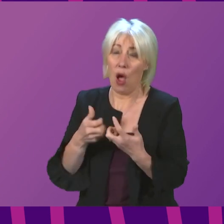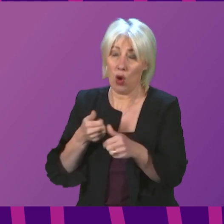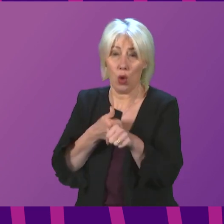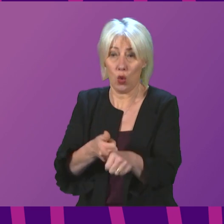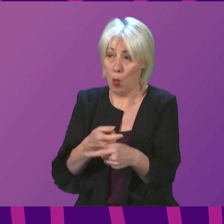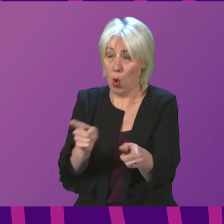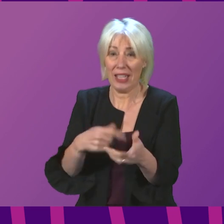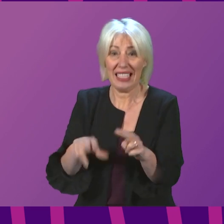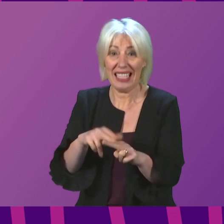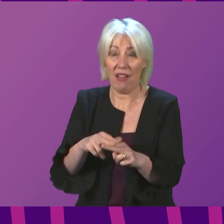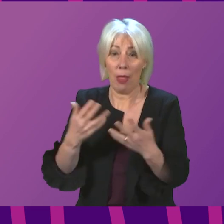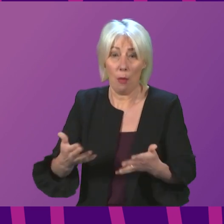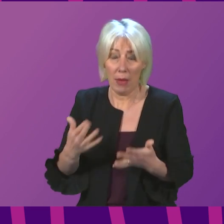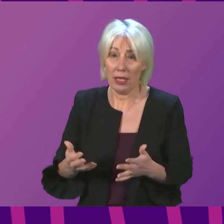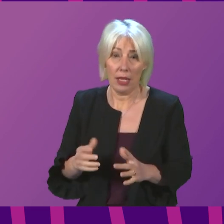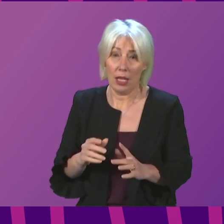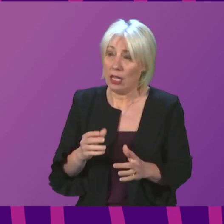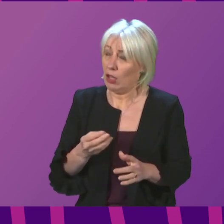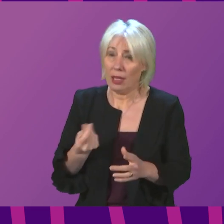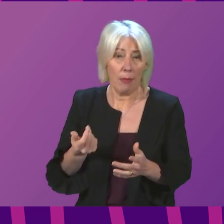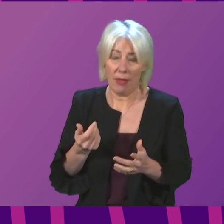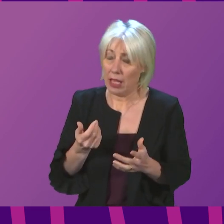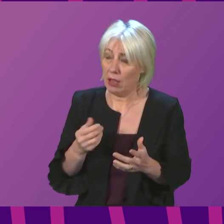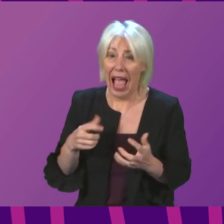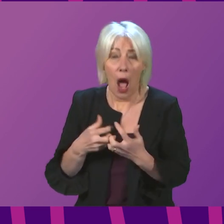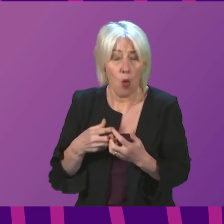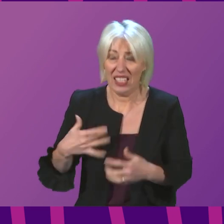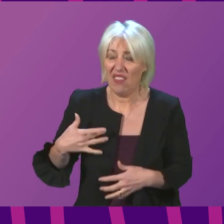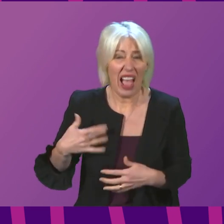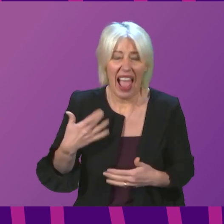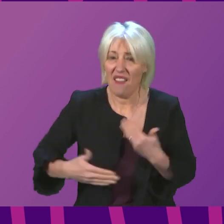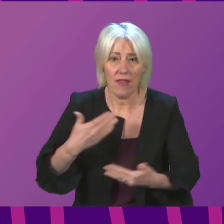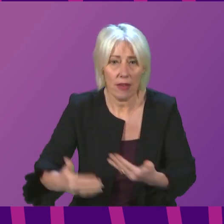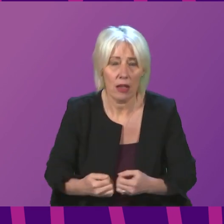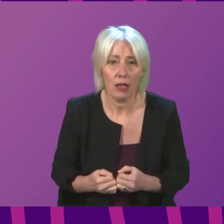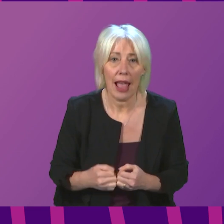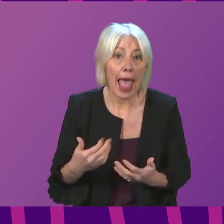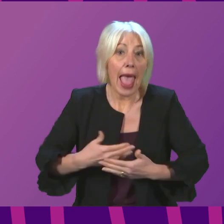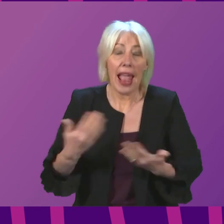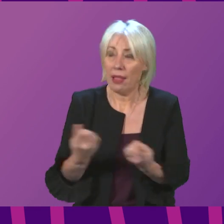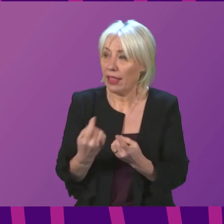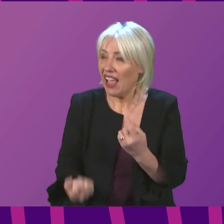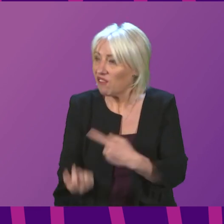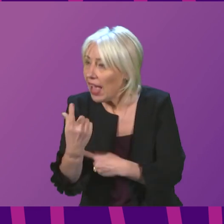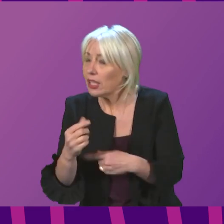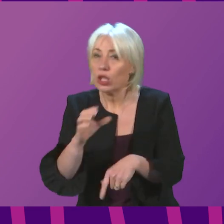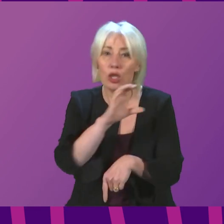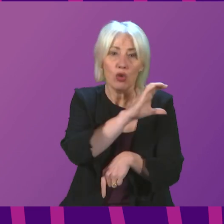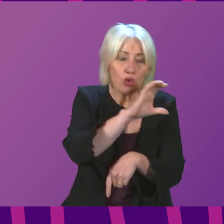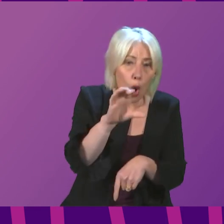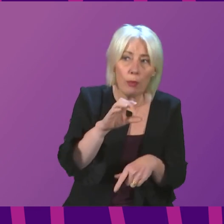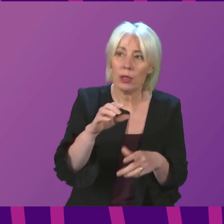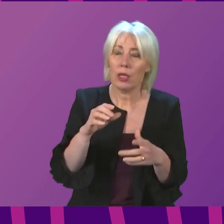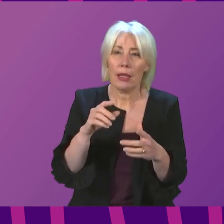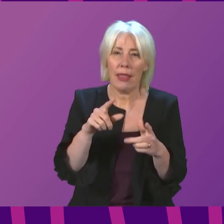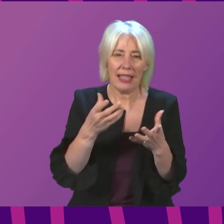this time of crisis? Many are literally fighting for survival, and industries associated with hospitality events and retail also appear to have fallen through